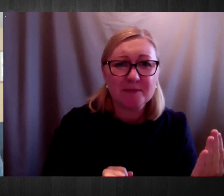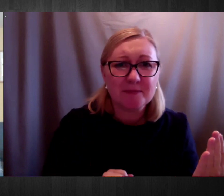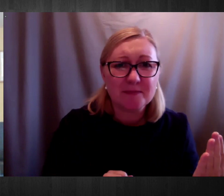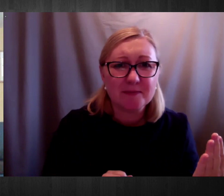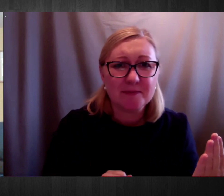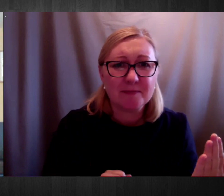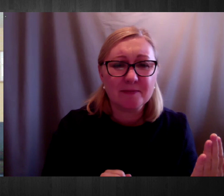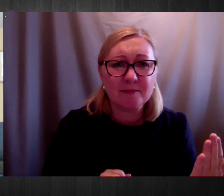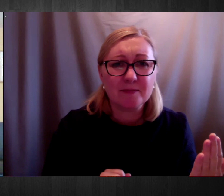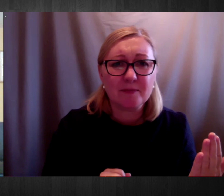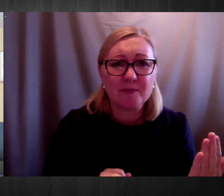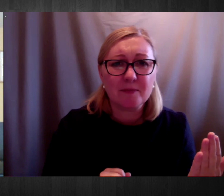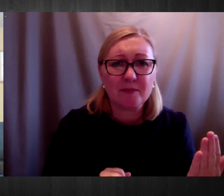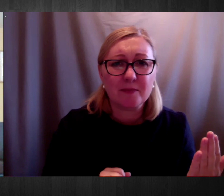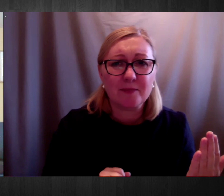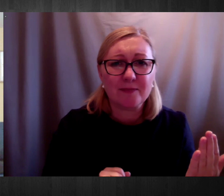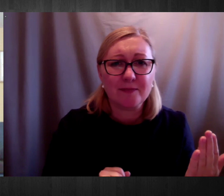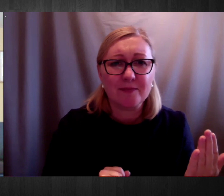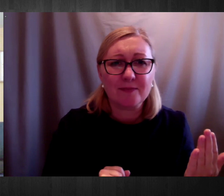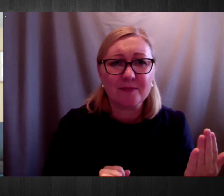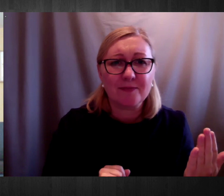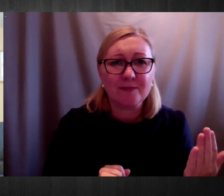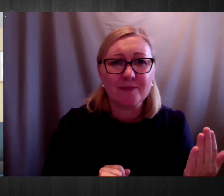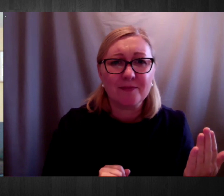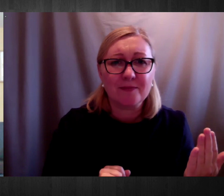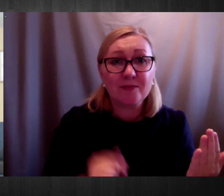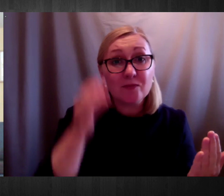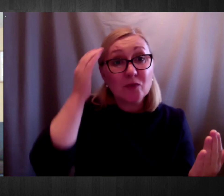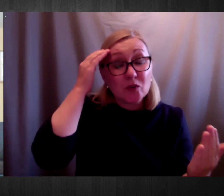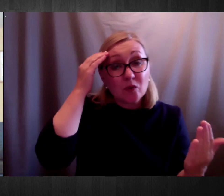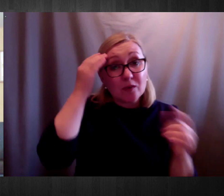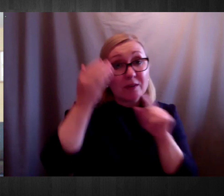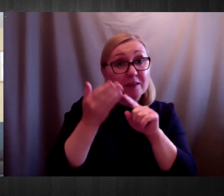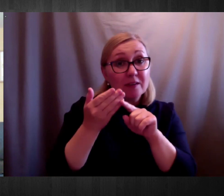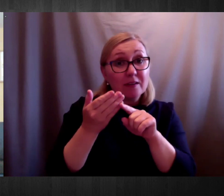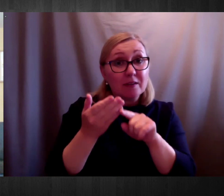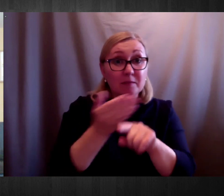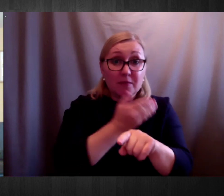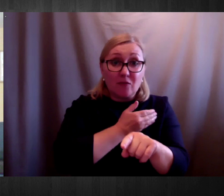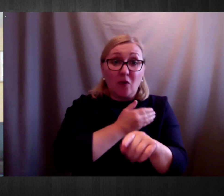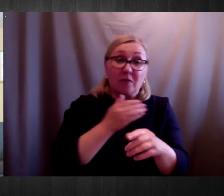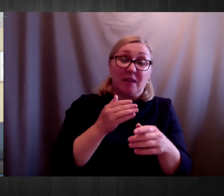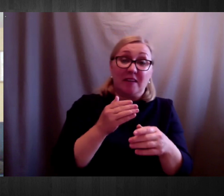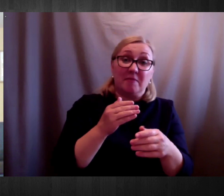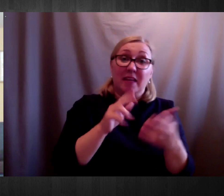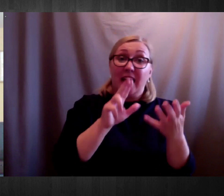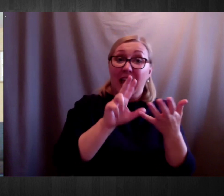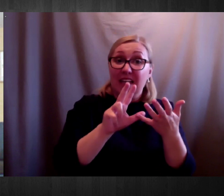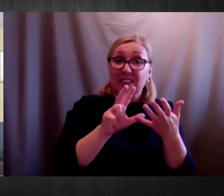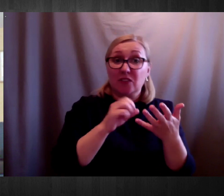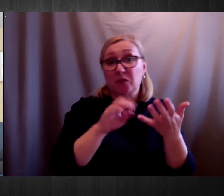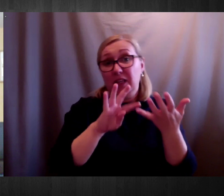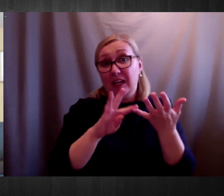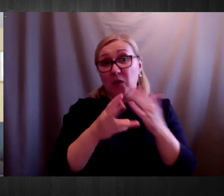So, in terms of implementing planning, yes, eight, nine weeks ago, we had a very quick turnaround.